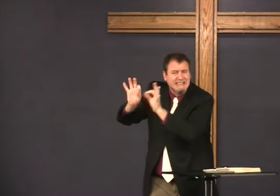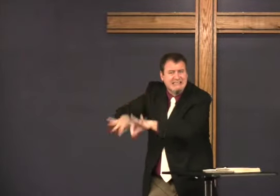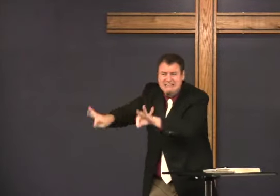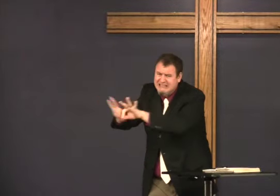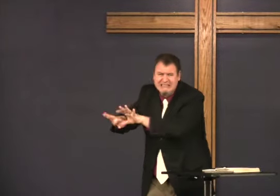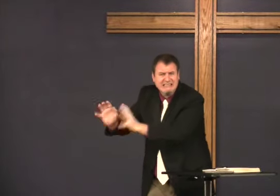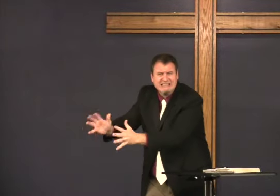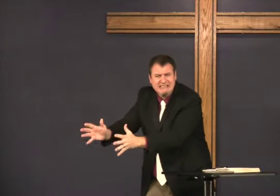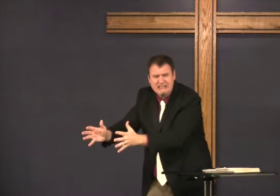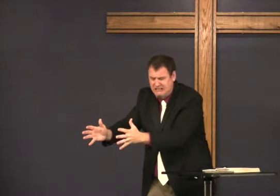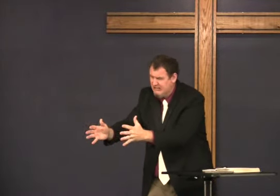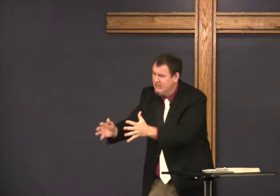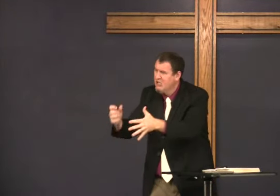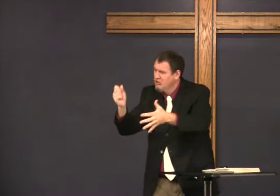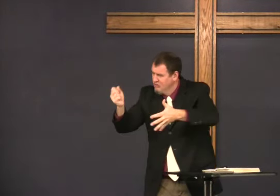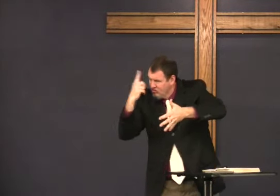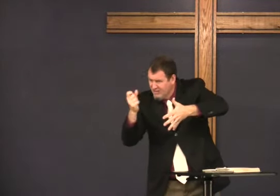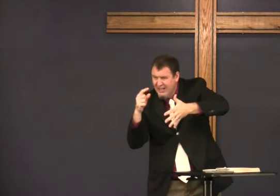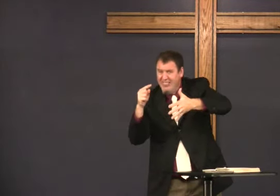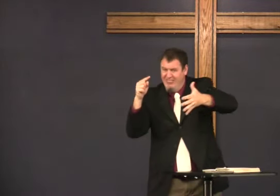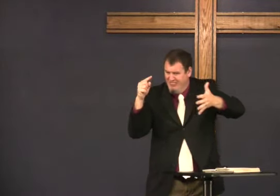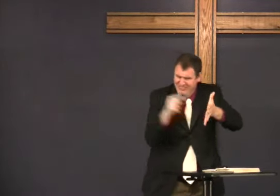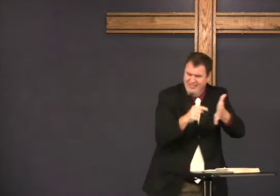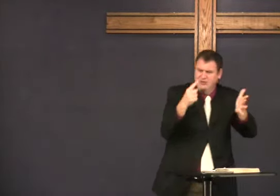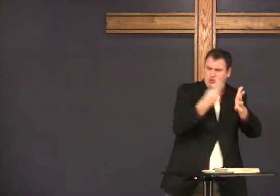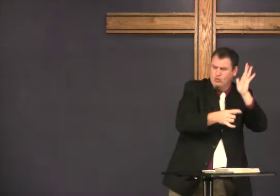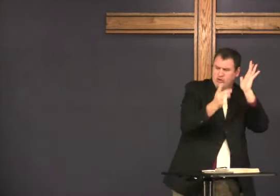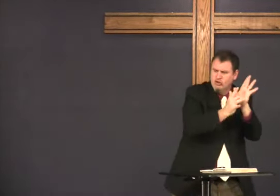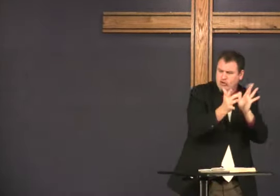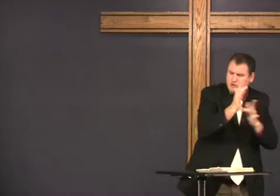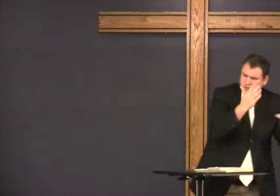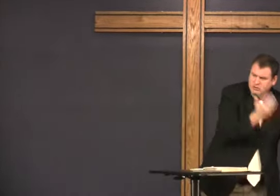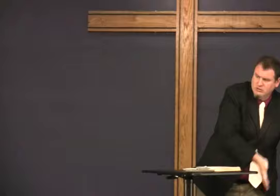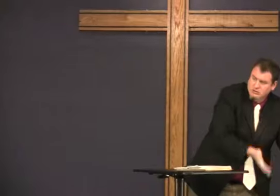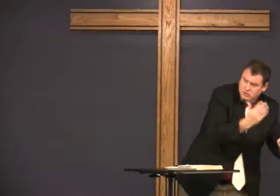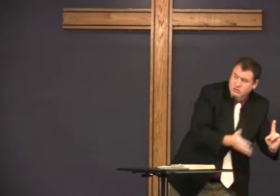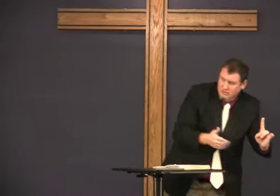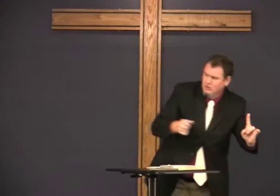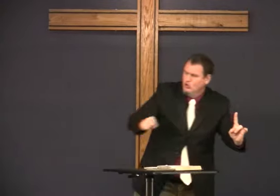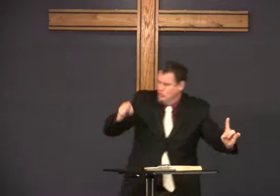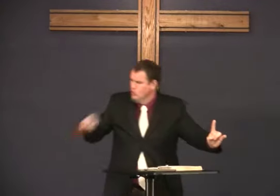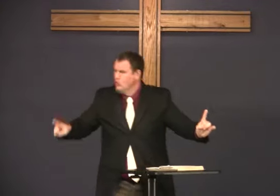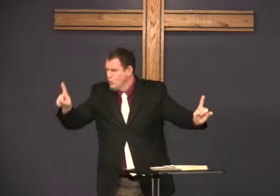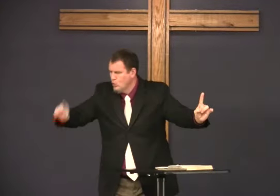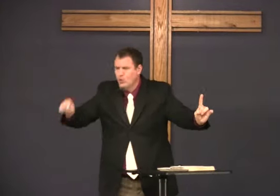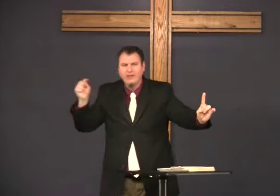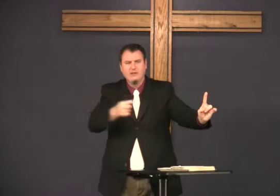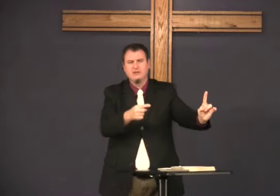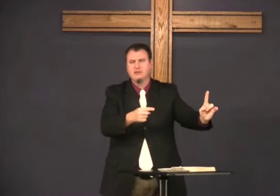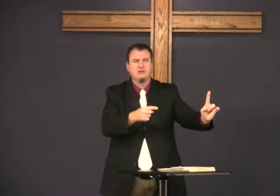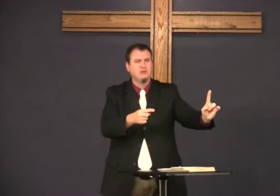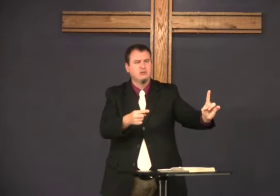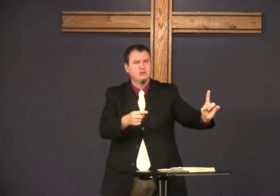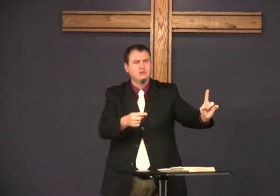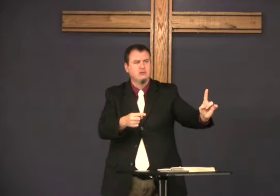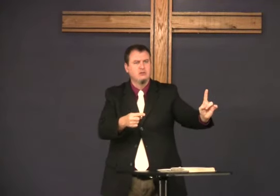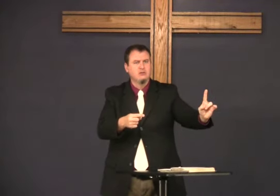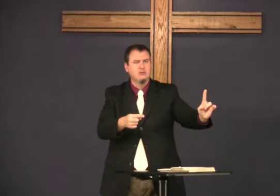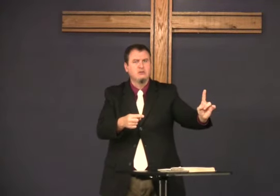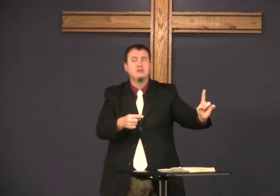cherish it this is the key understand this is what Jesus is and you should do this like